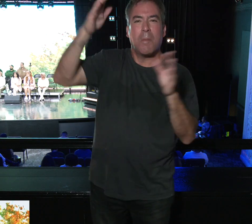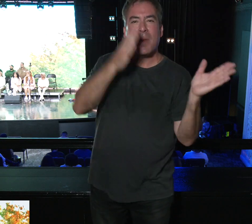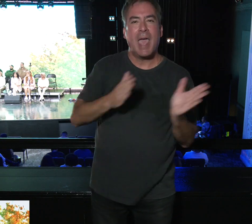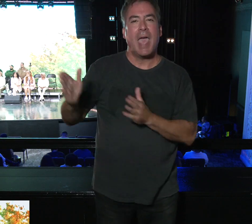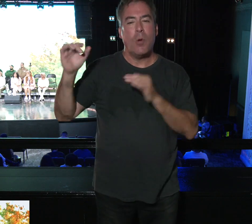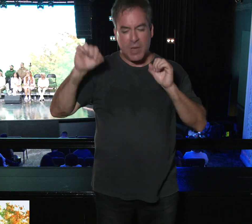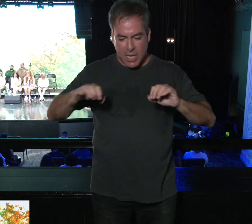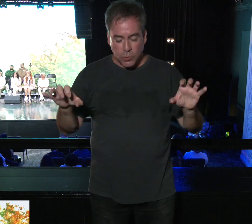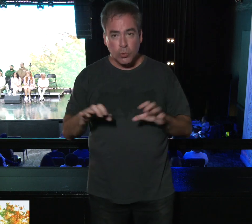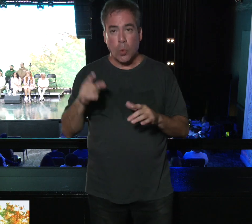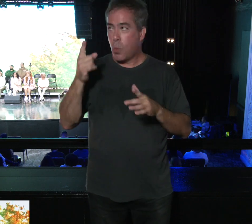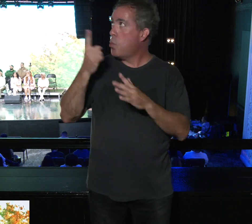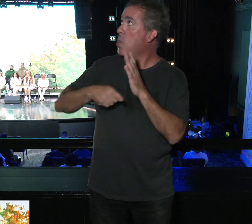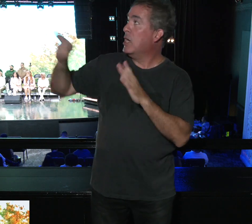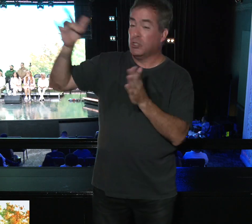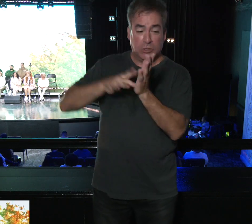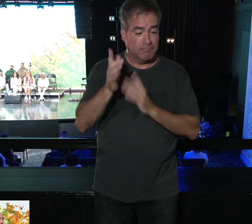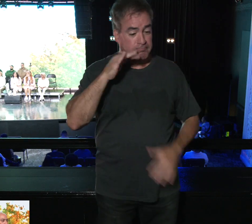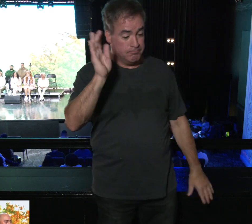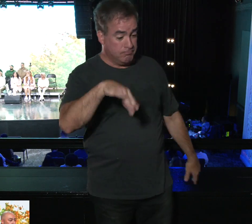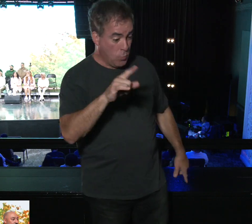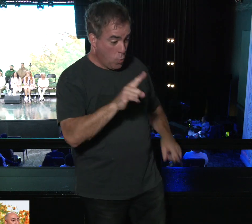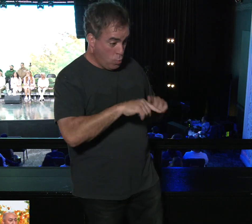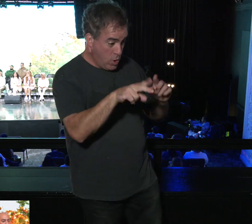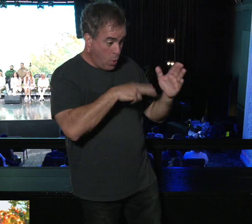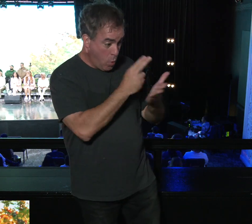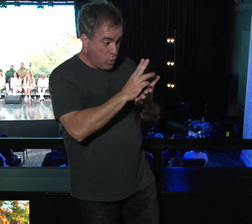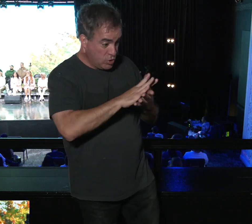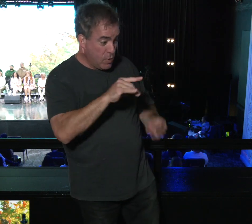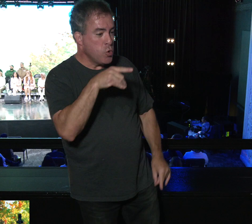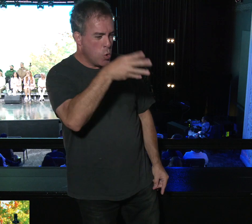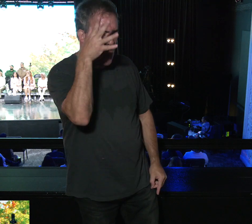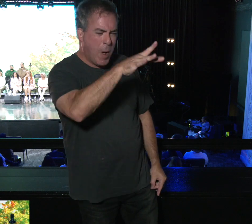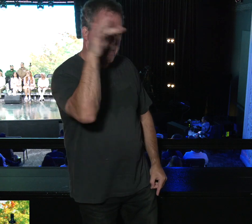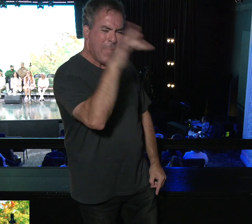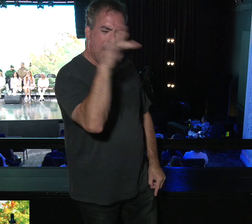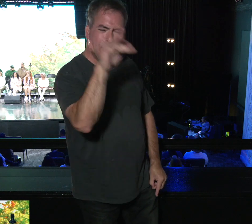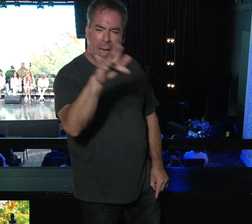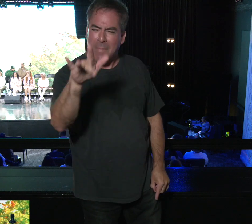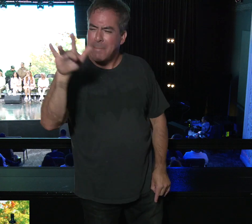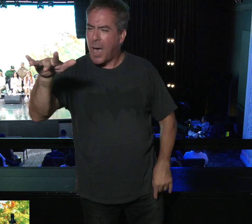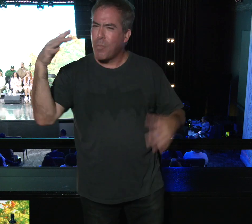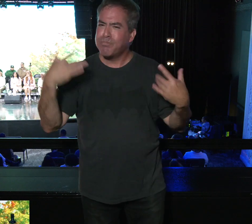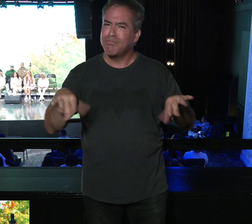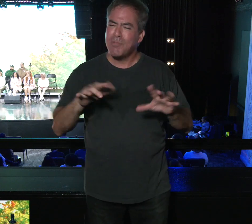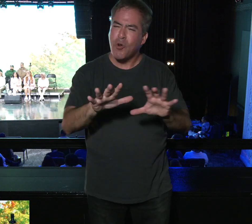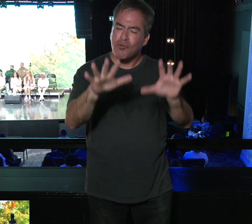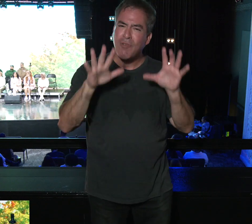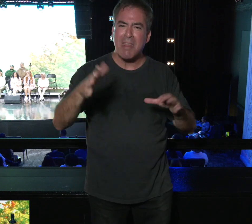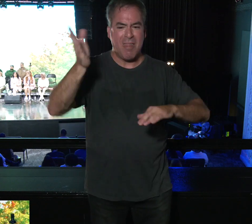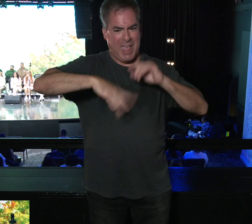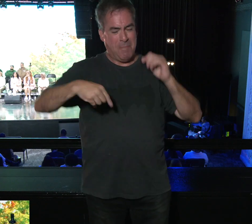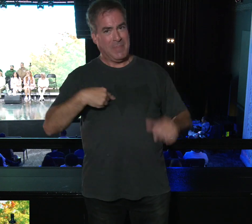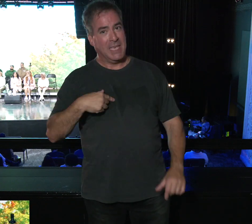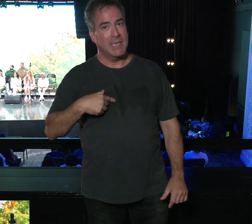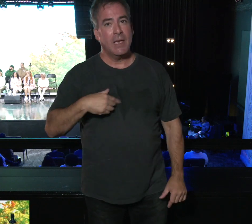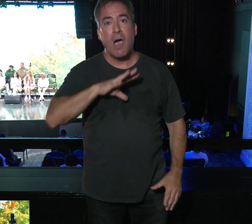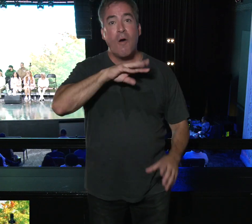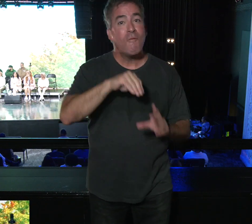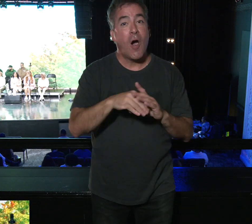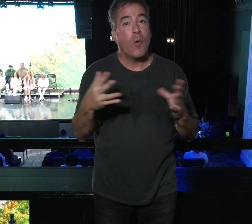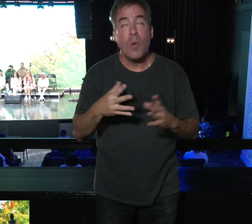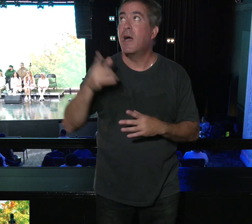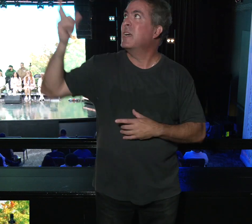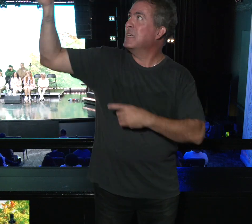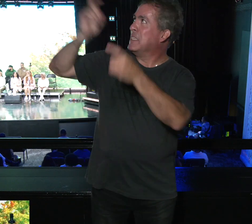do where Jesus is like, hey, when the Holy Spirit comes, you're going to do greater, greater things than even me. This is where this part comes in. He's given